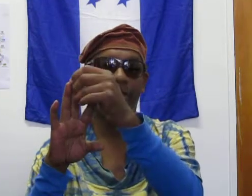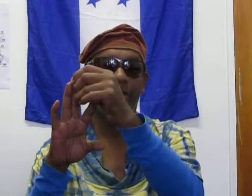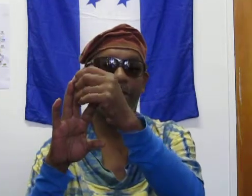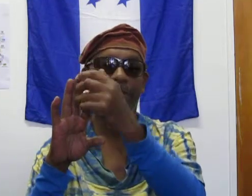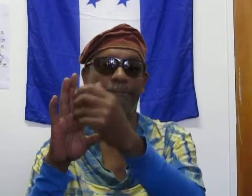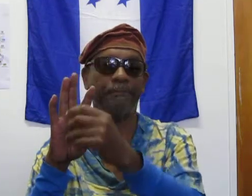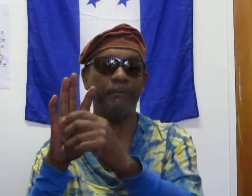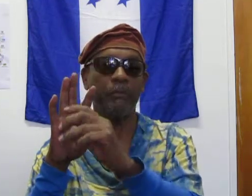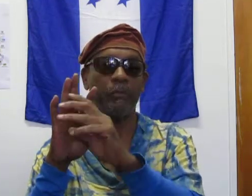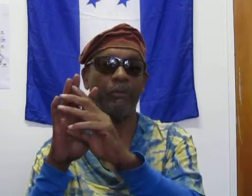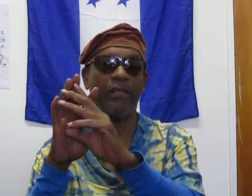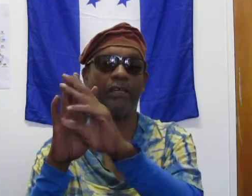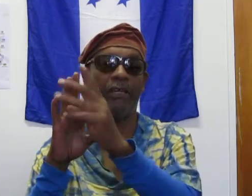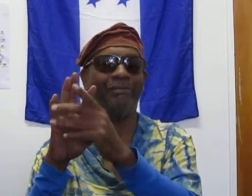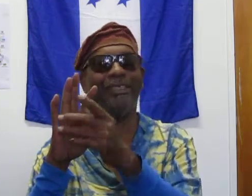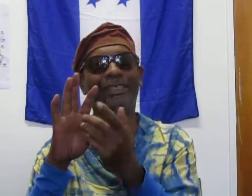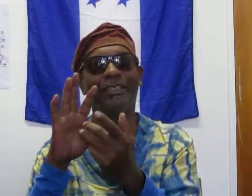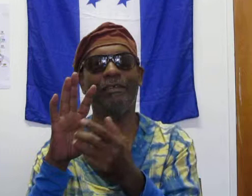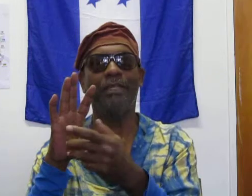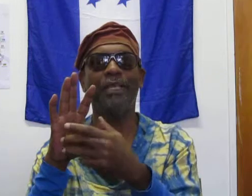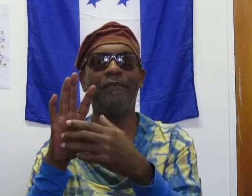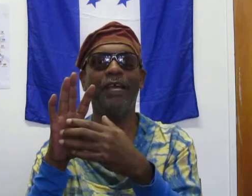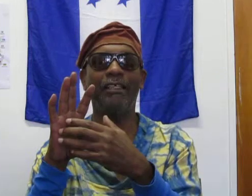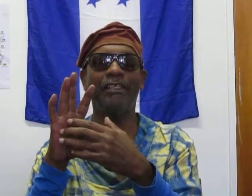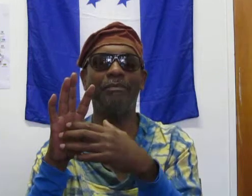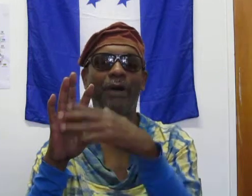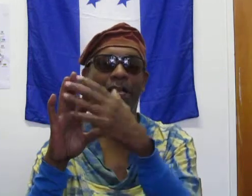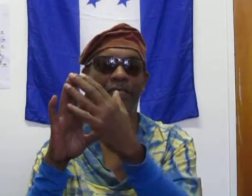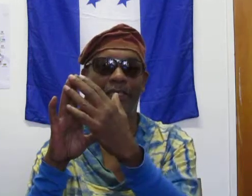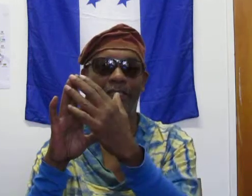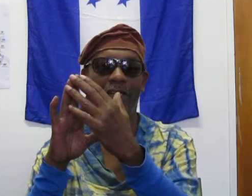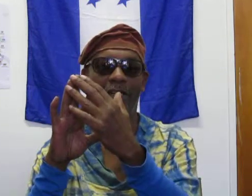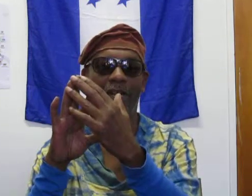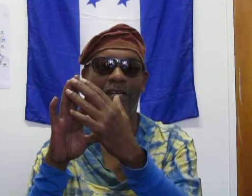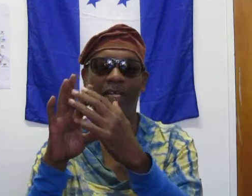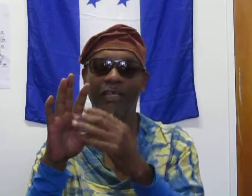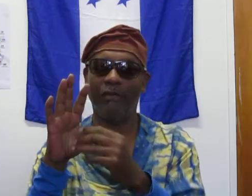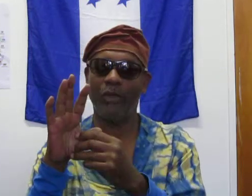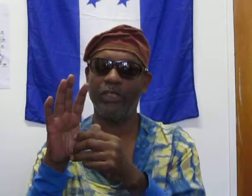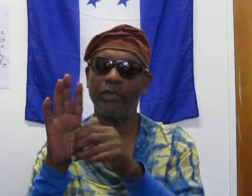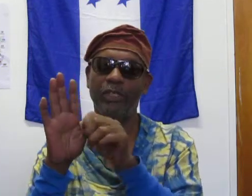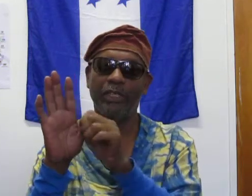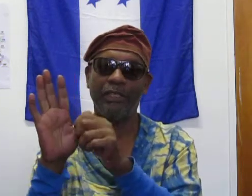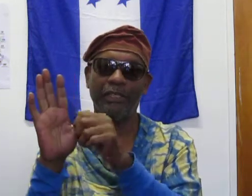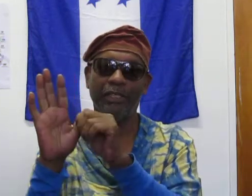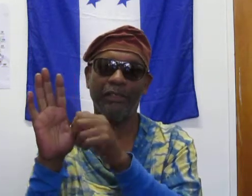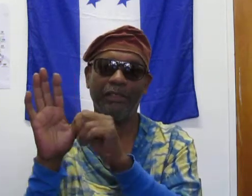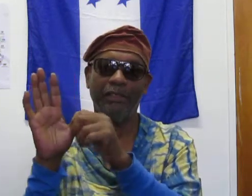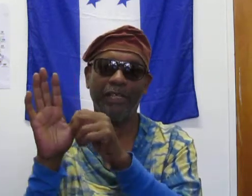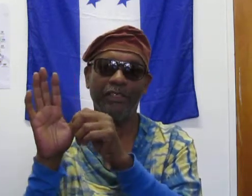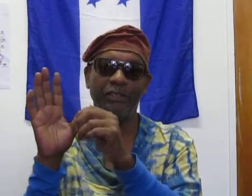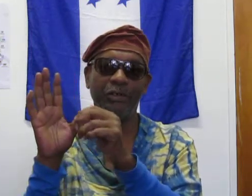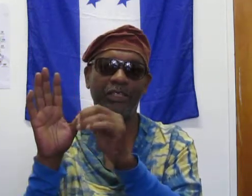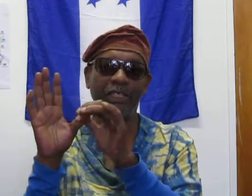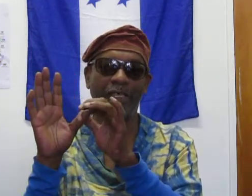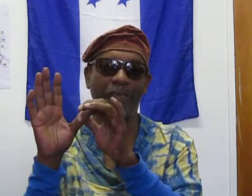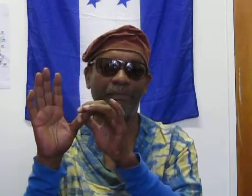in the, in the, not the government, factions in politics, right, that went to the, that used the, um,